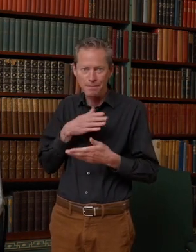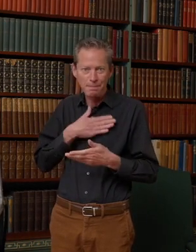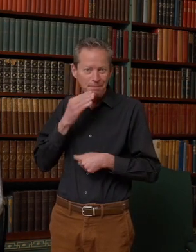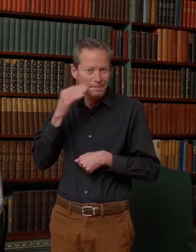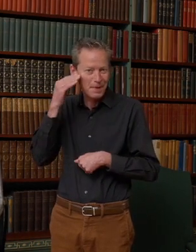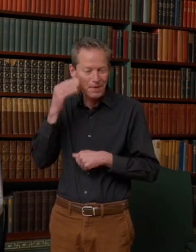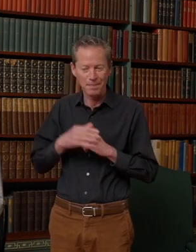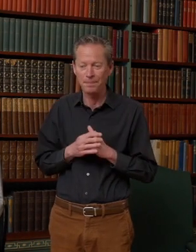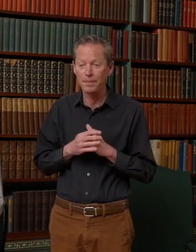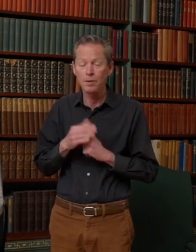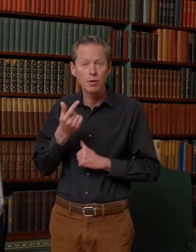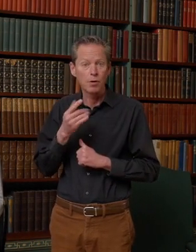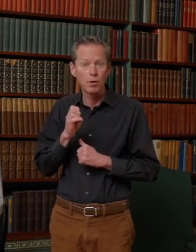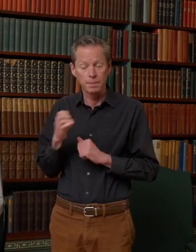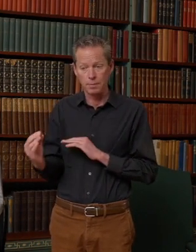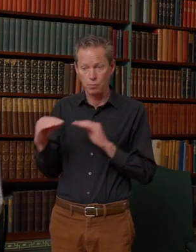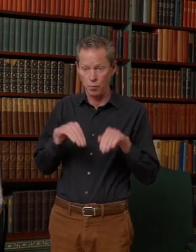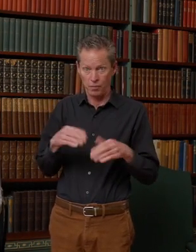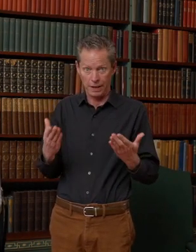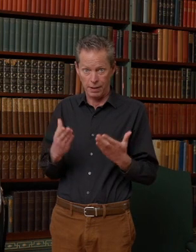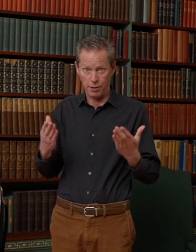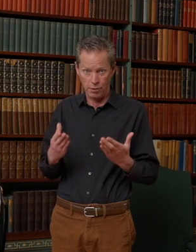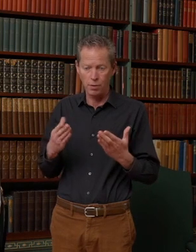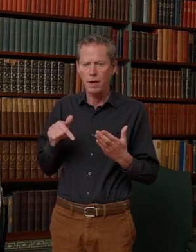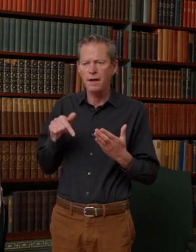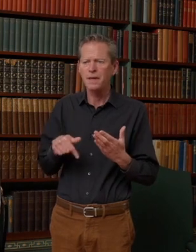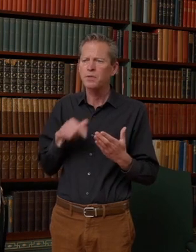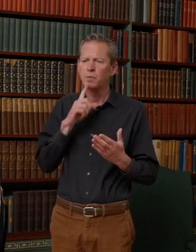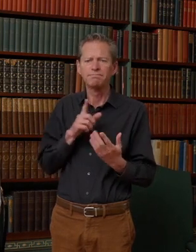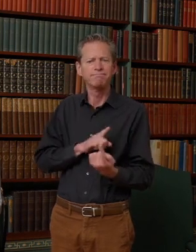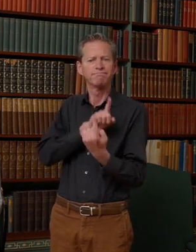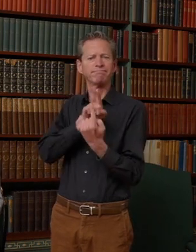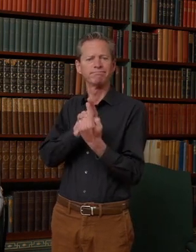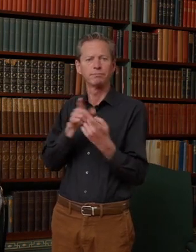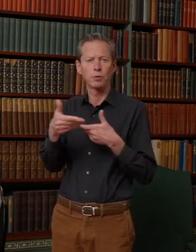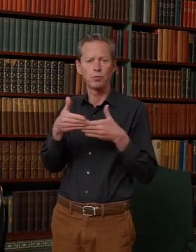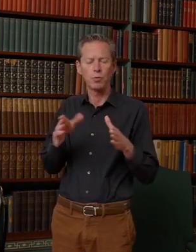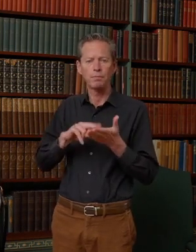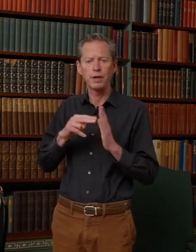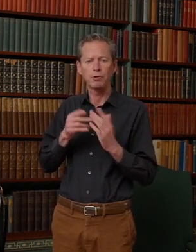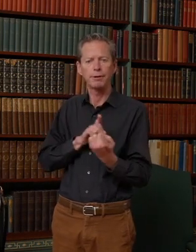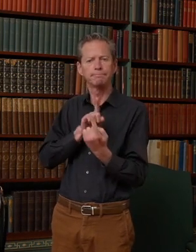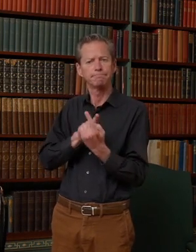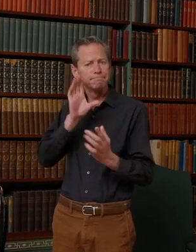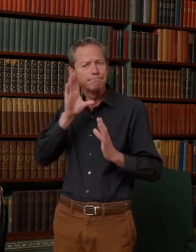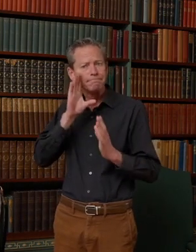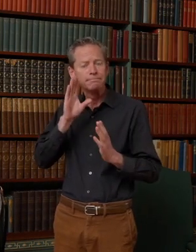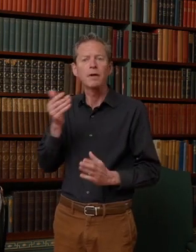When Eastman first moved in, this was a receiving room. You had to receive your guests before either a concert or